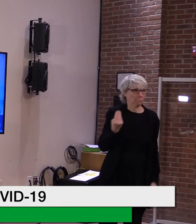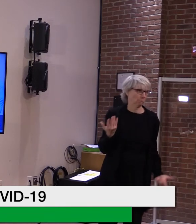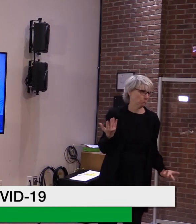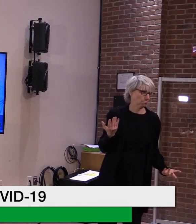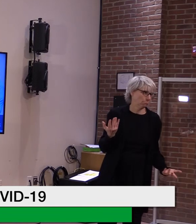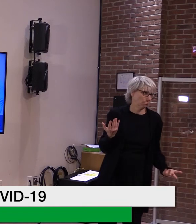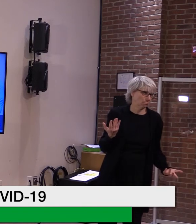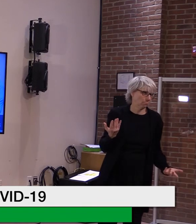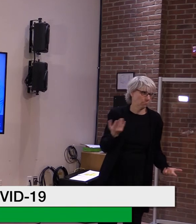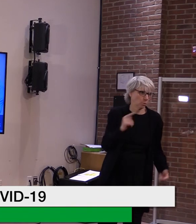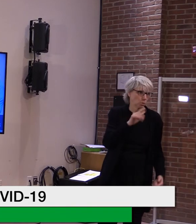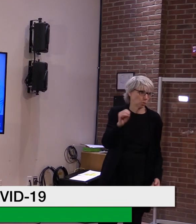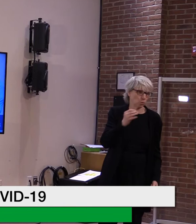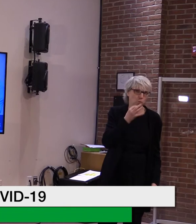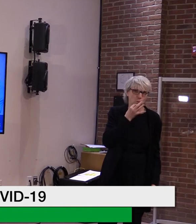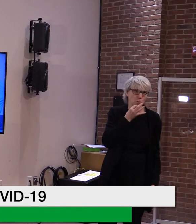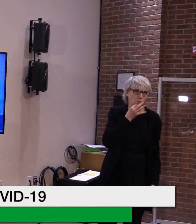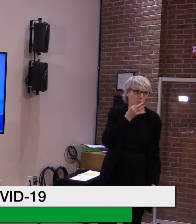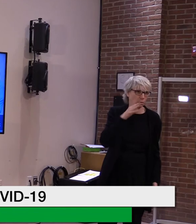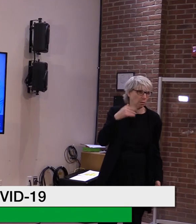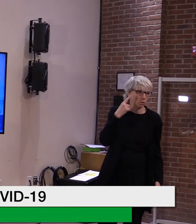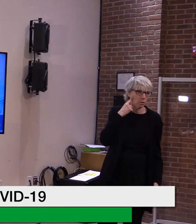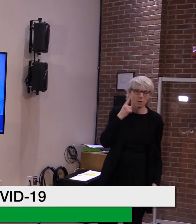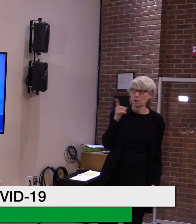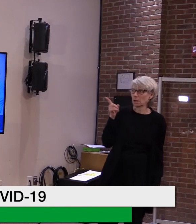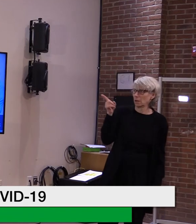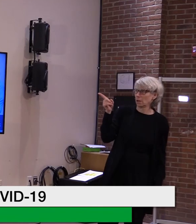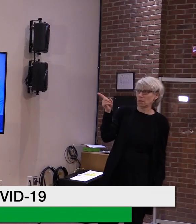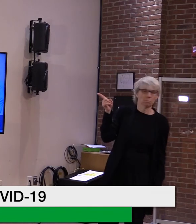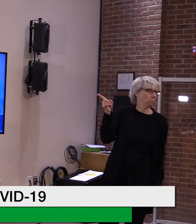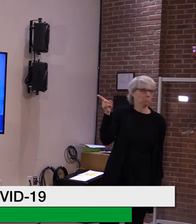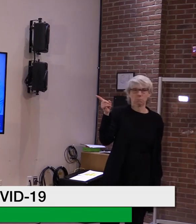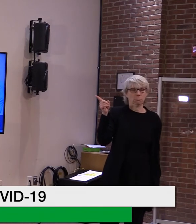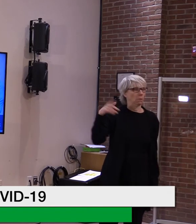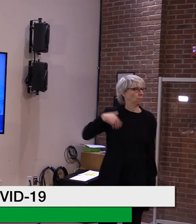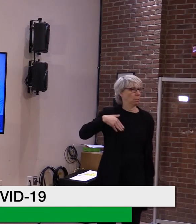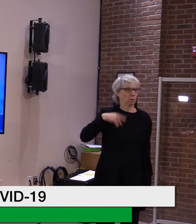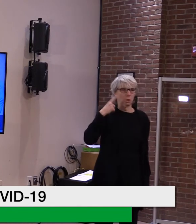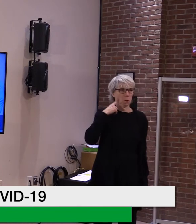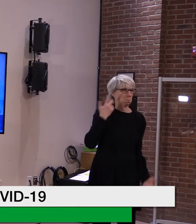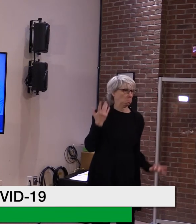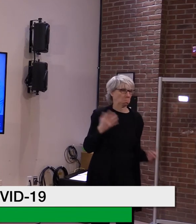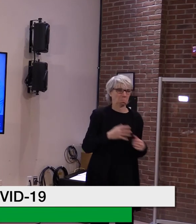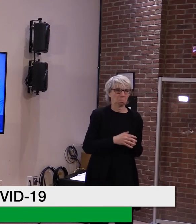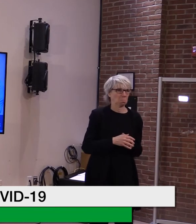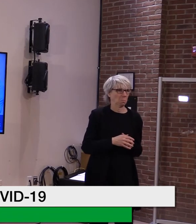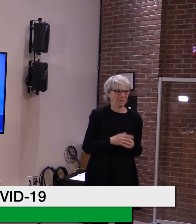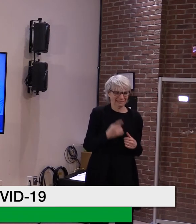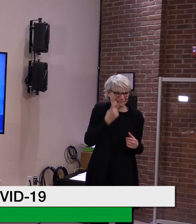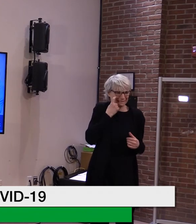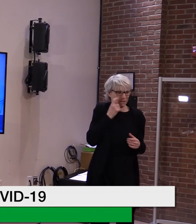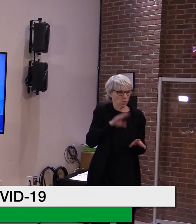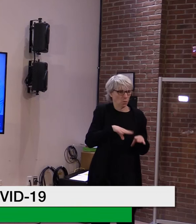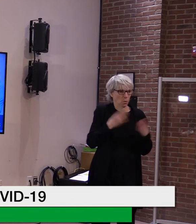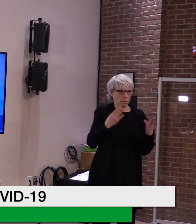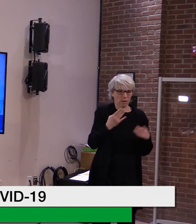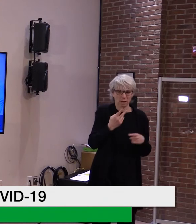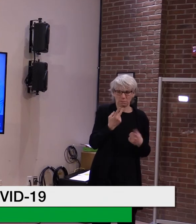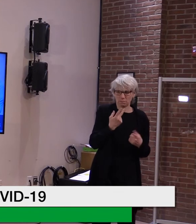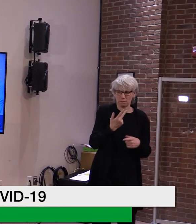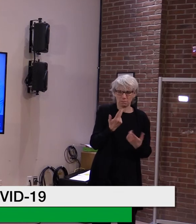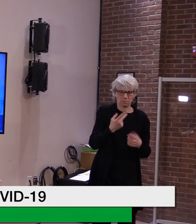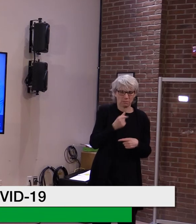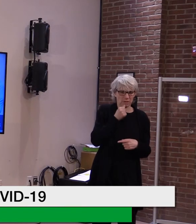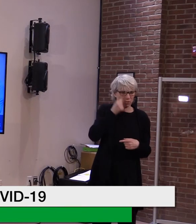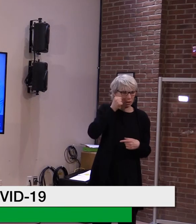know if we would have that information. And Dr. Levine is shaking his head. No, I don't know if we've had, we would have that information yet. I will